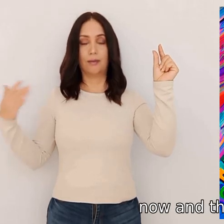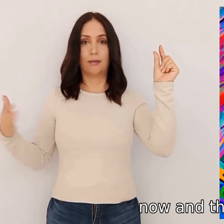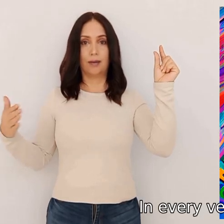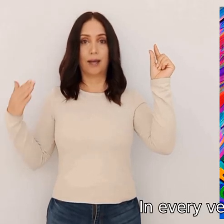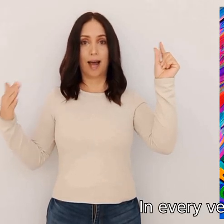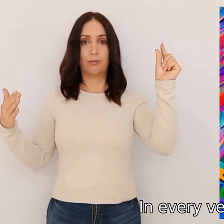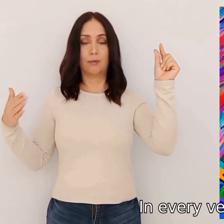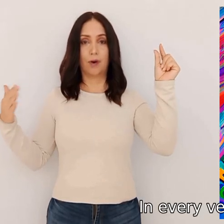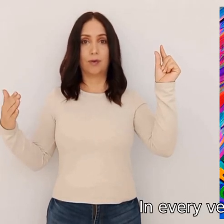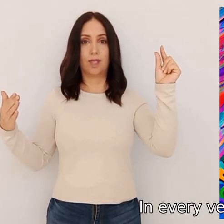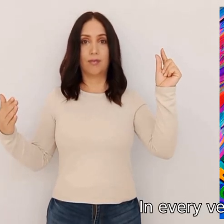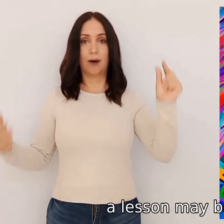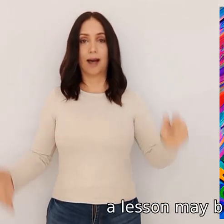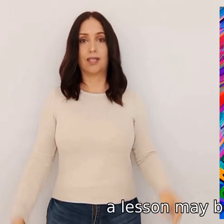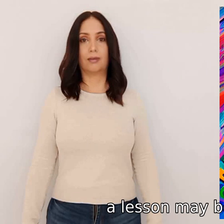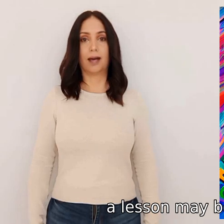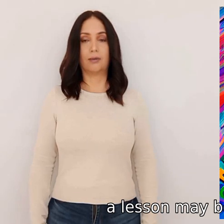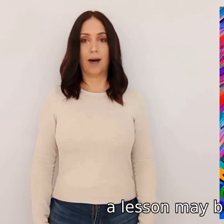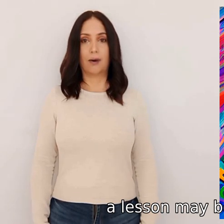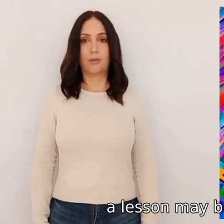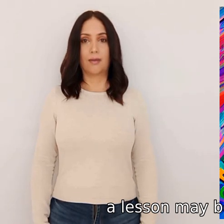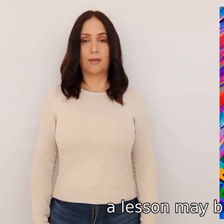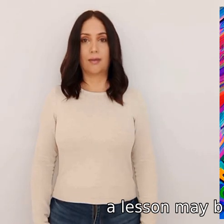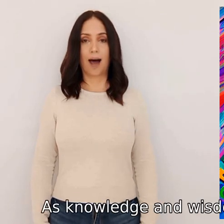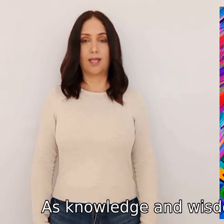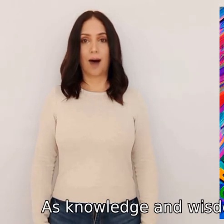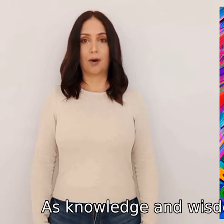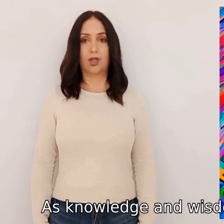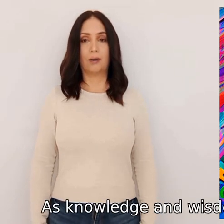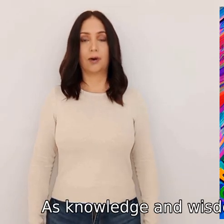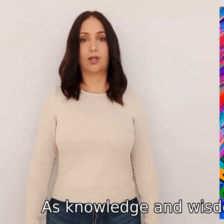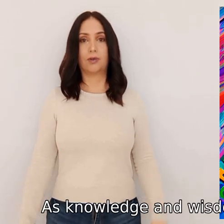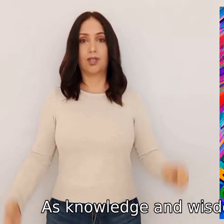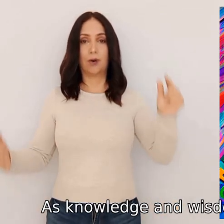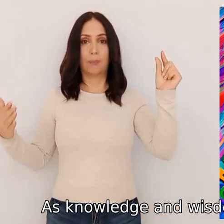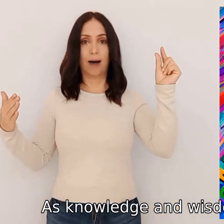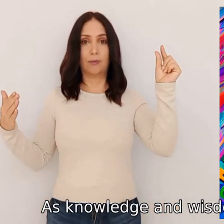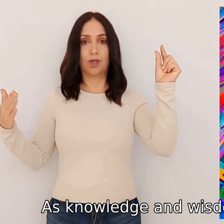in every verse a lesson may be found as knowledge and wisdom still abound